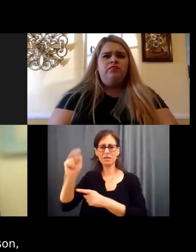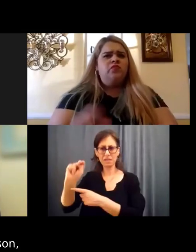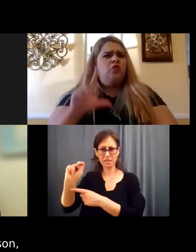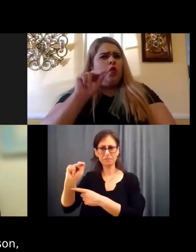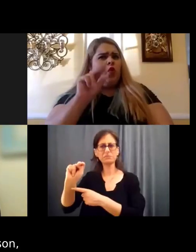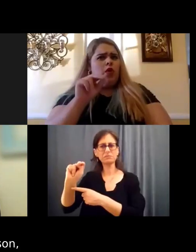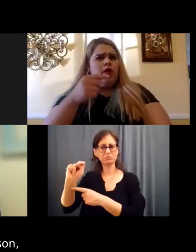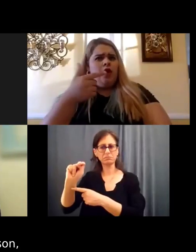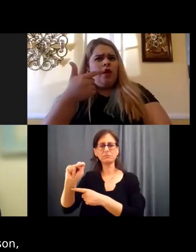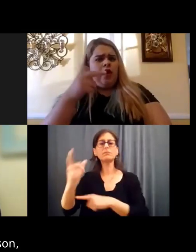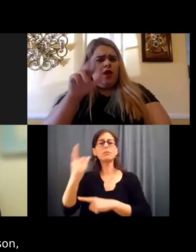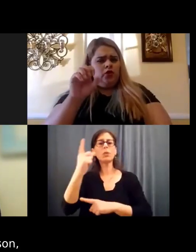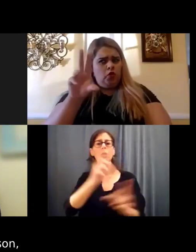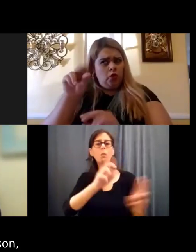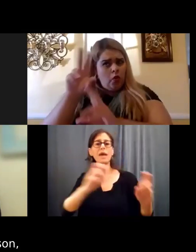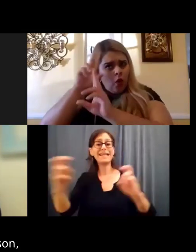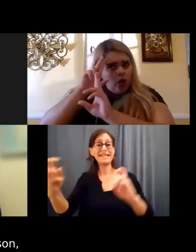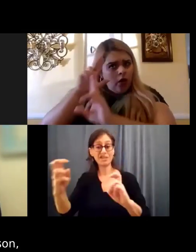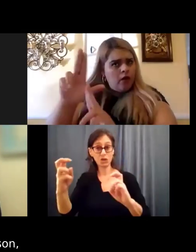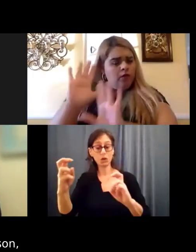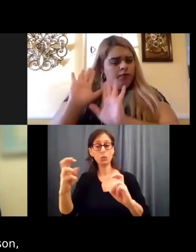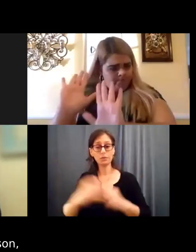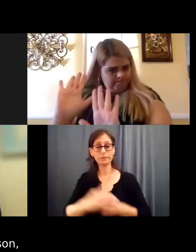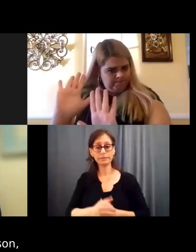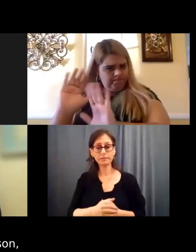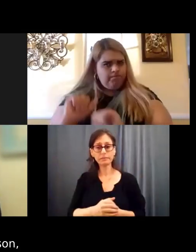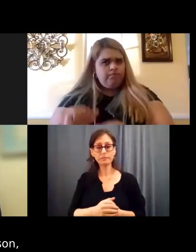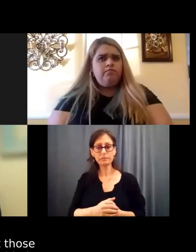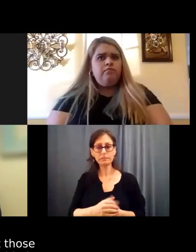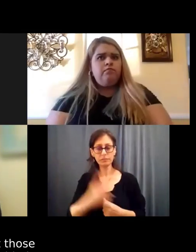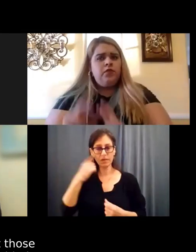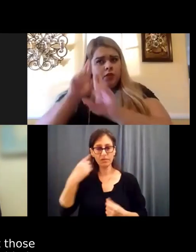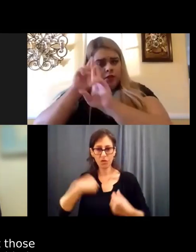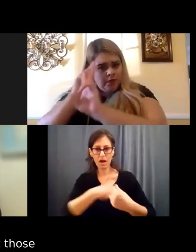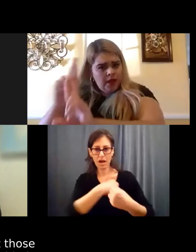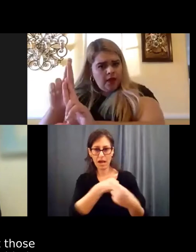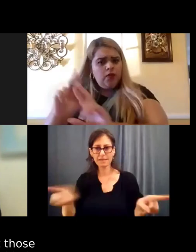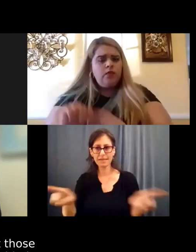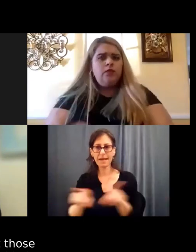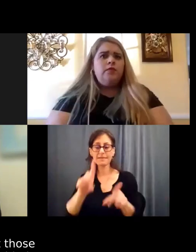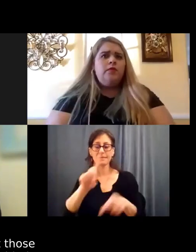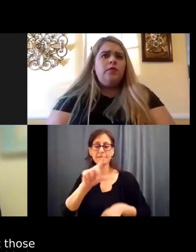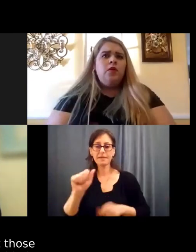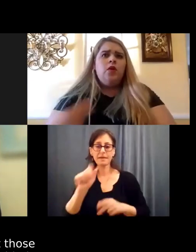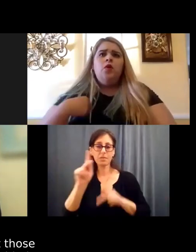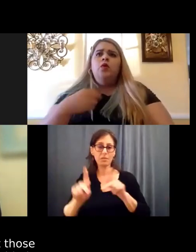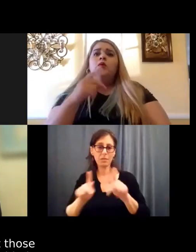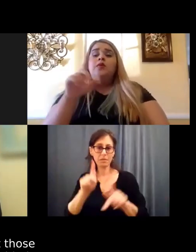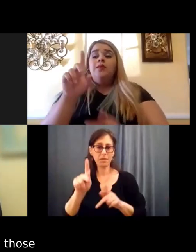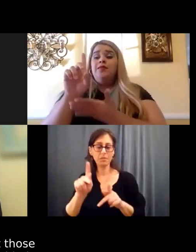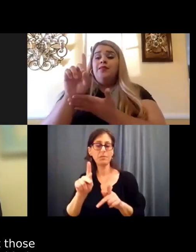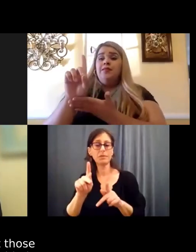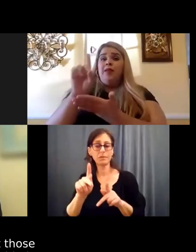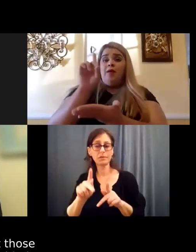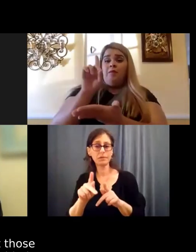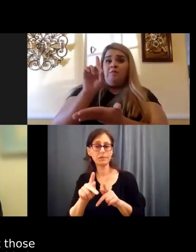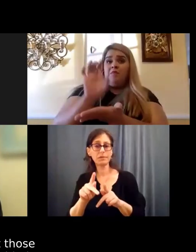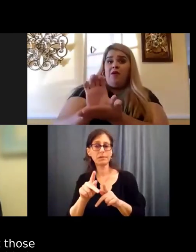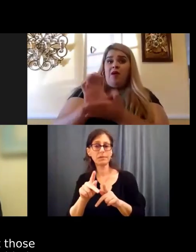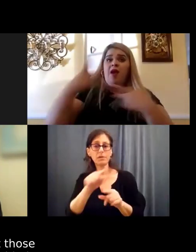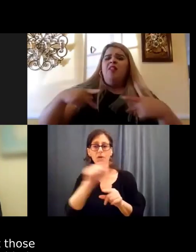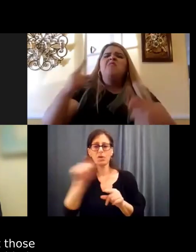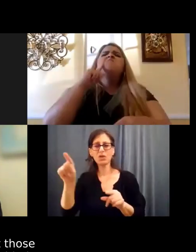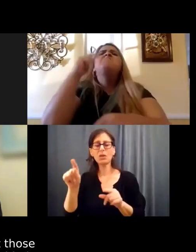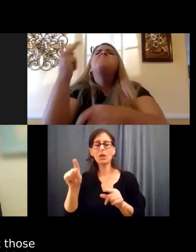of the issues for us as disabled people is that those